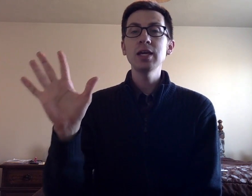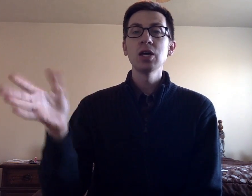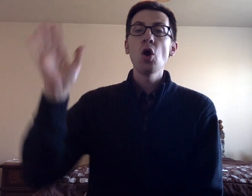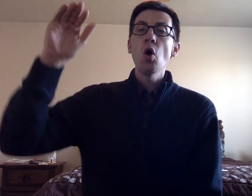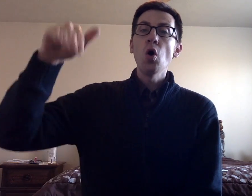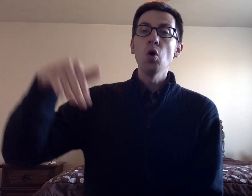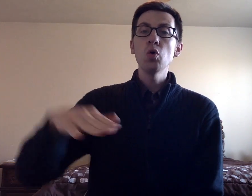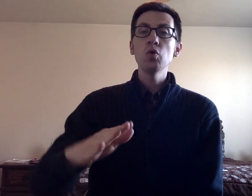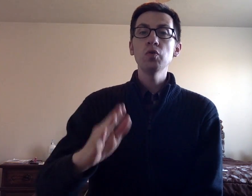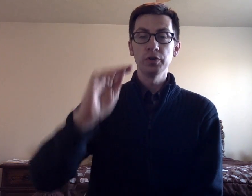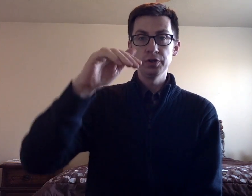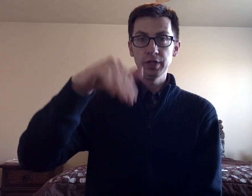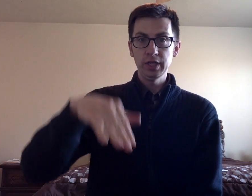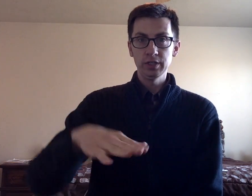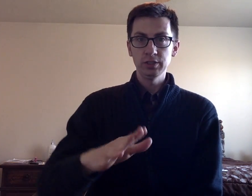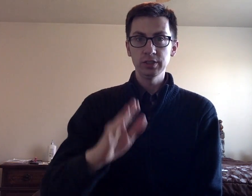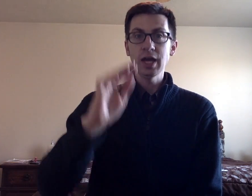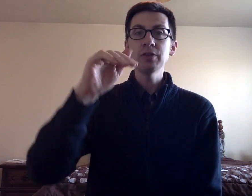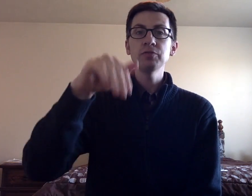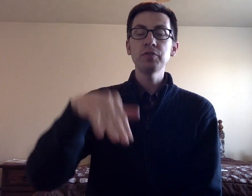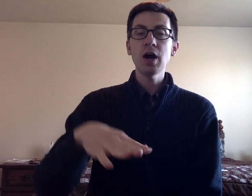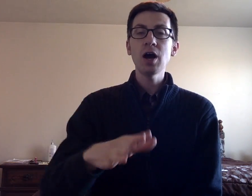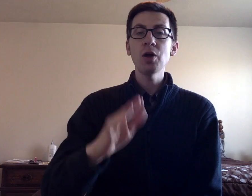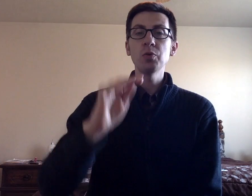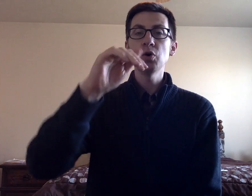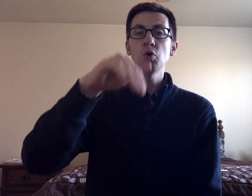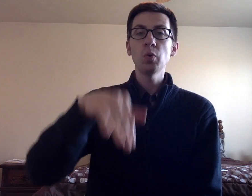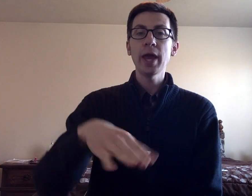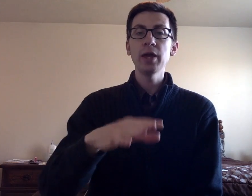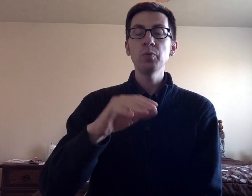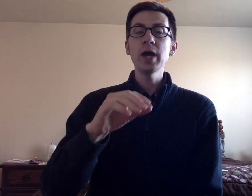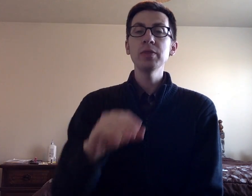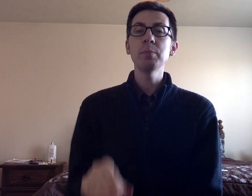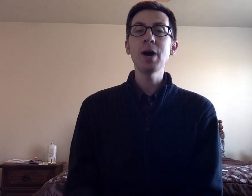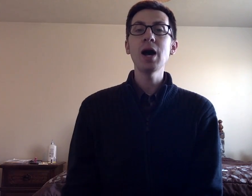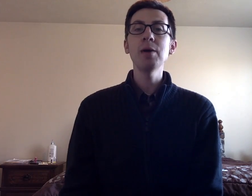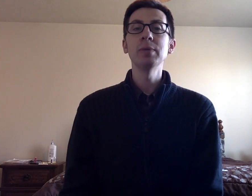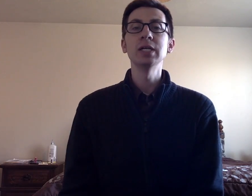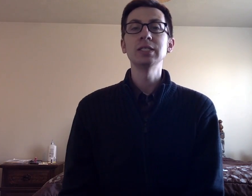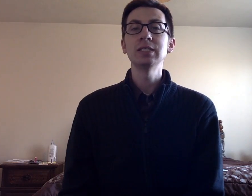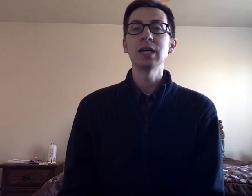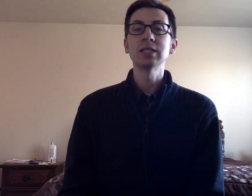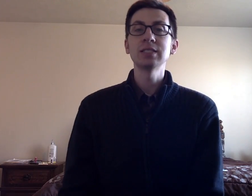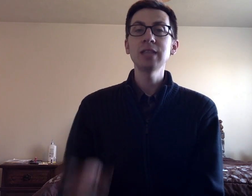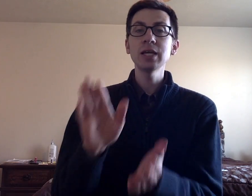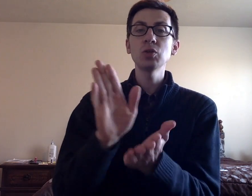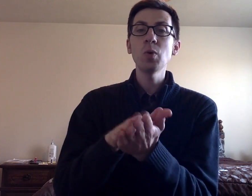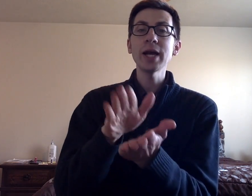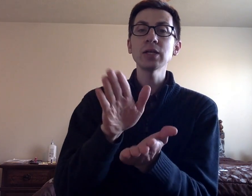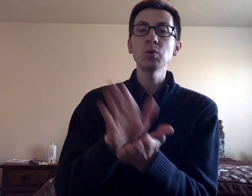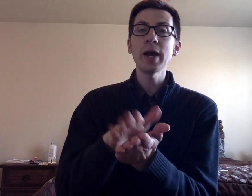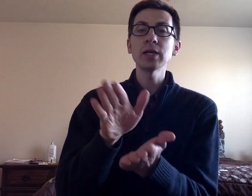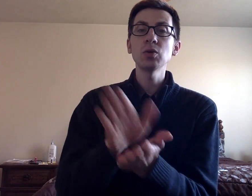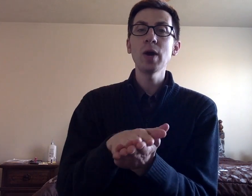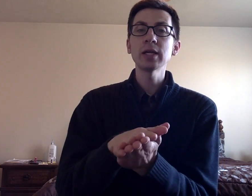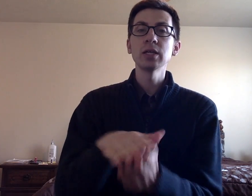over the hills and far away when the mama duck said quack quack quack.